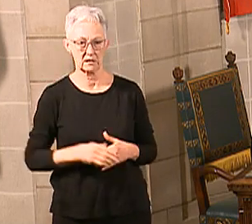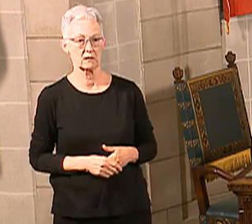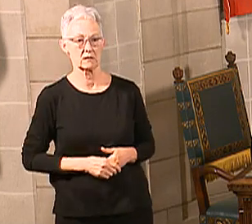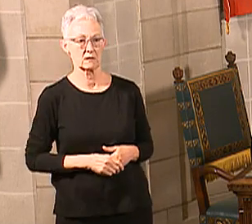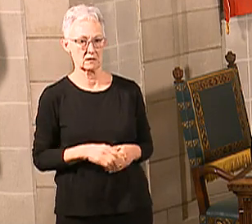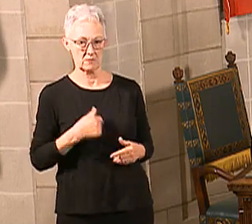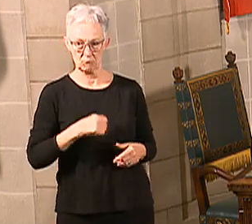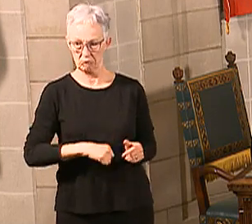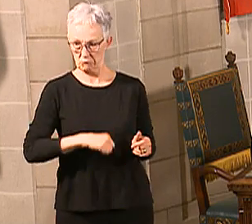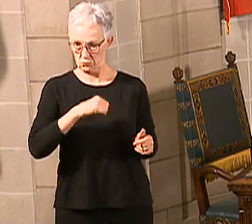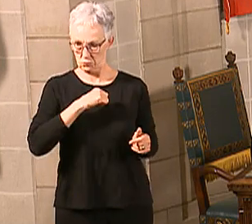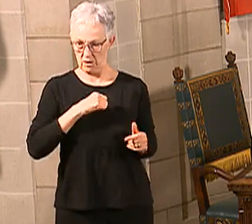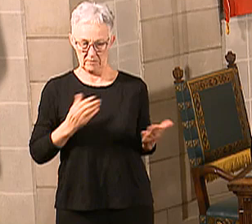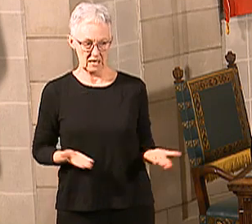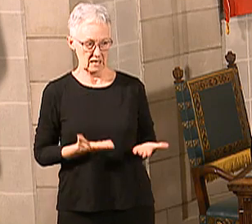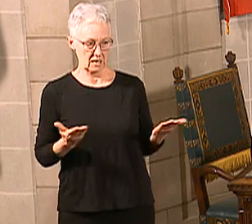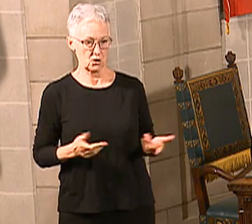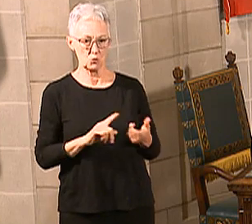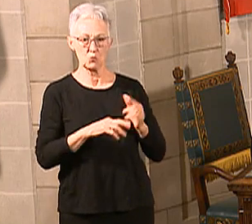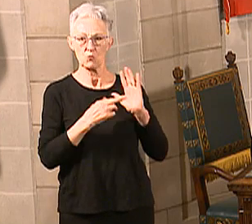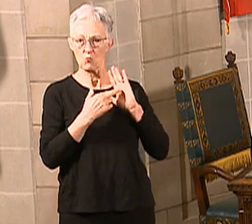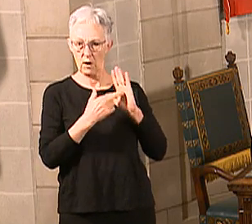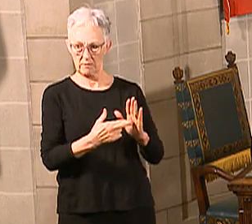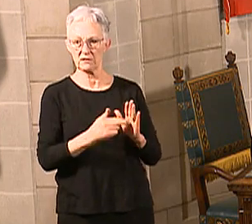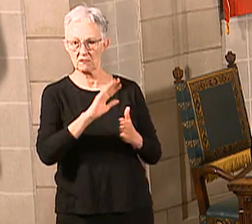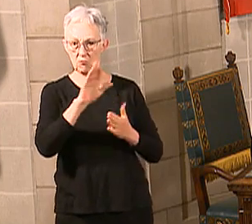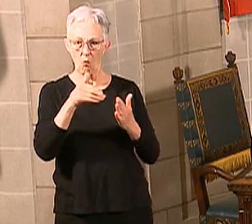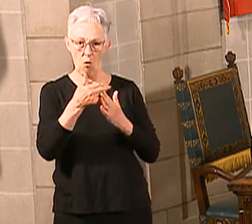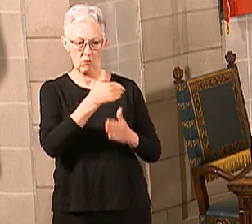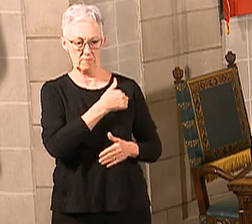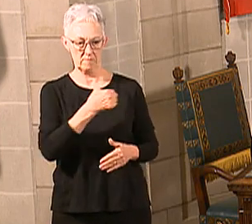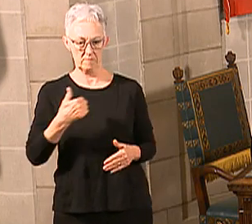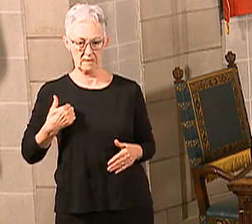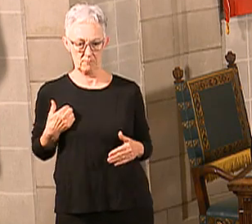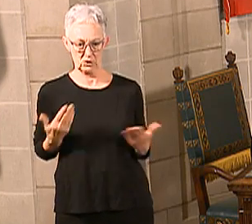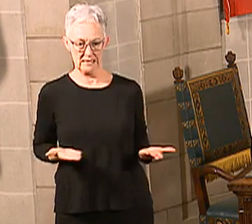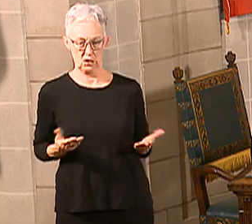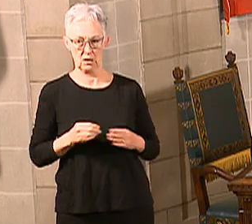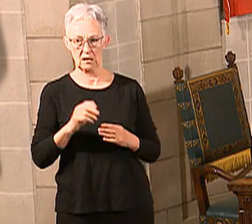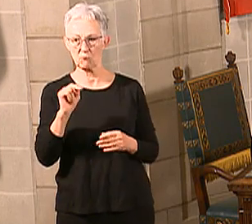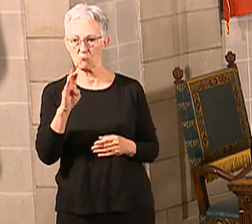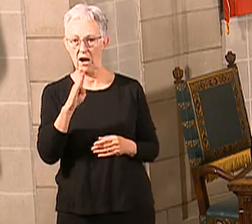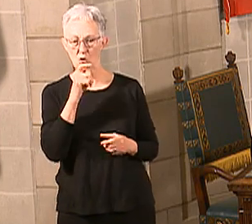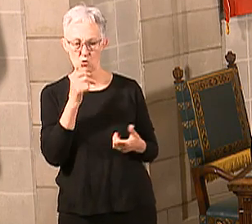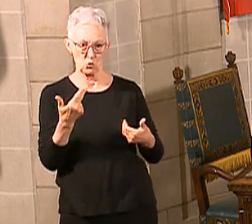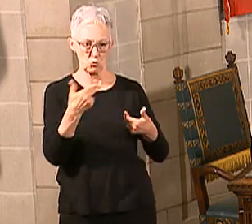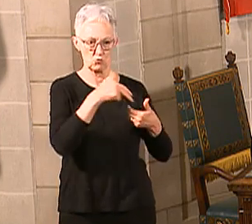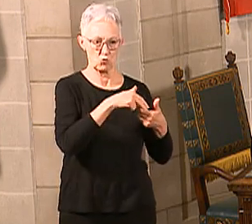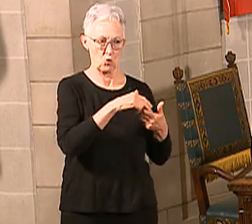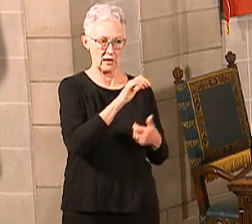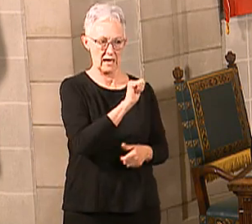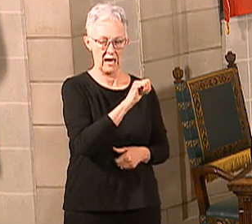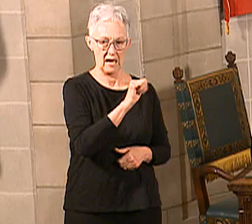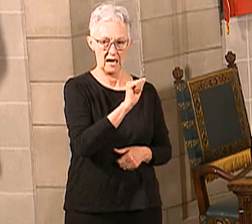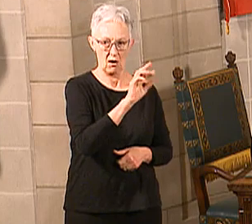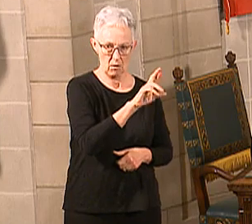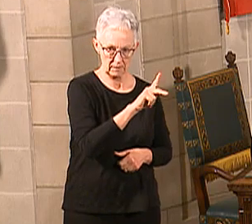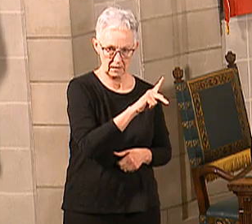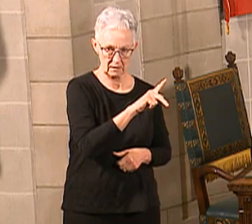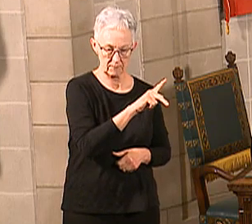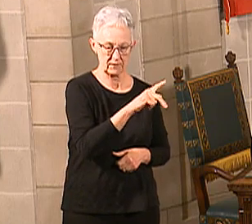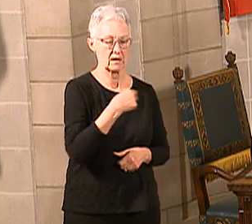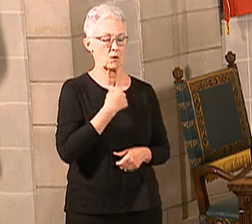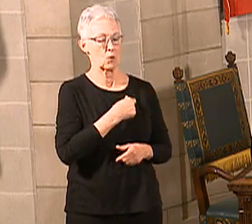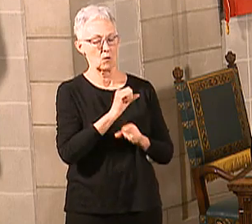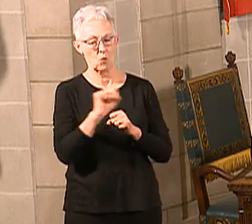the 200,000, 50-plus Nebraskans who are members of AARP. AARP has been working to promote the health and well-being of older Americans for more